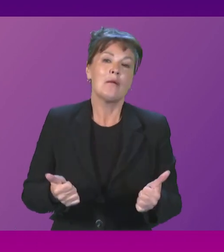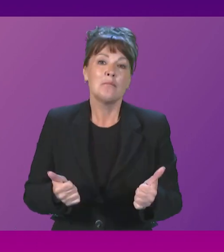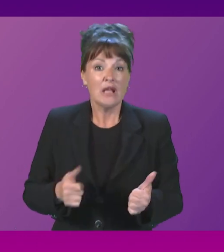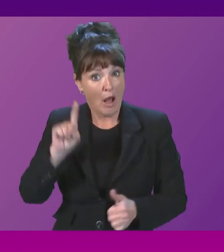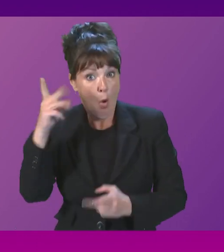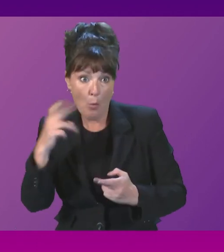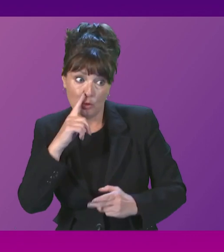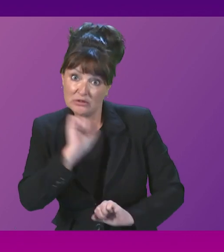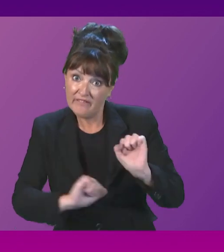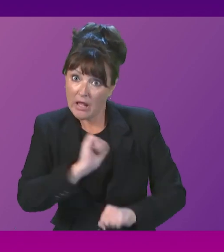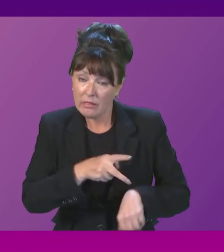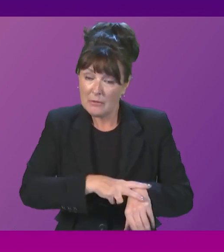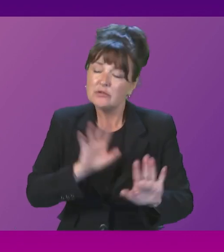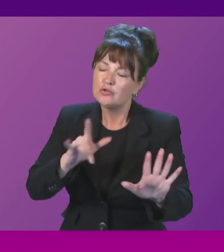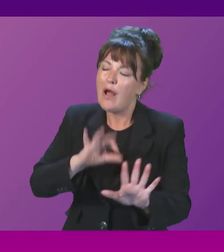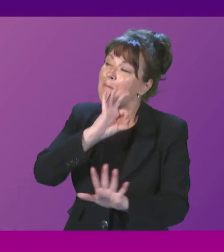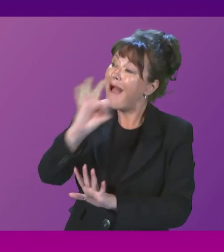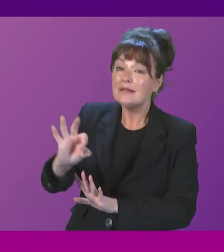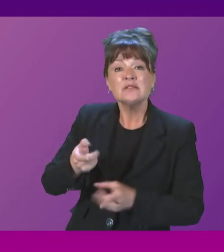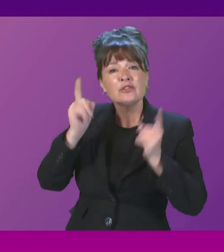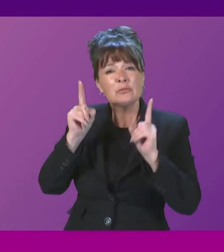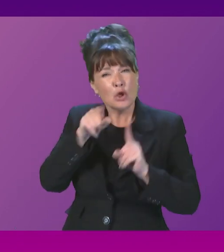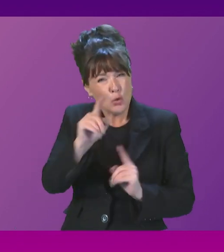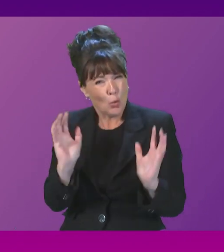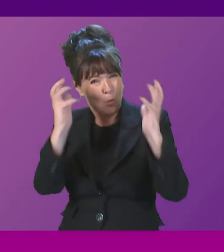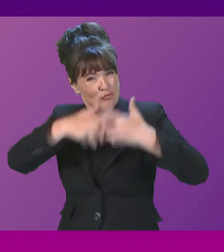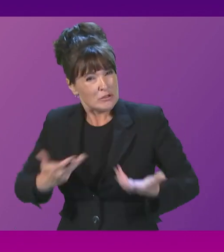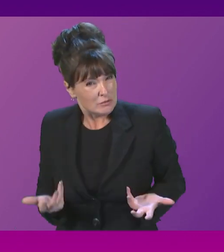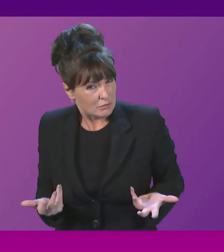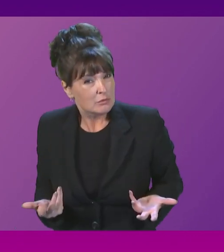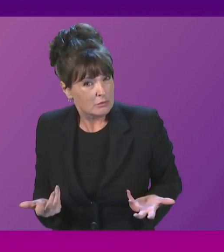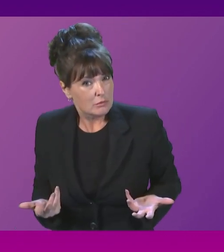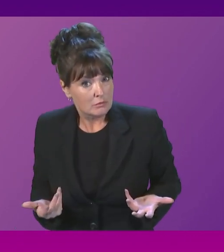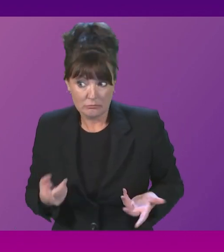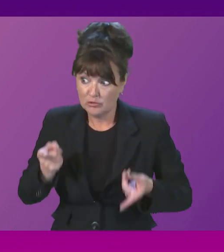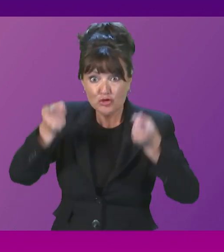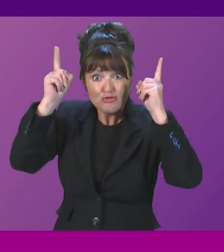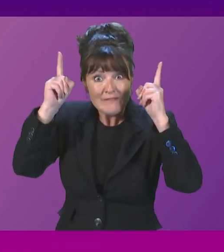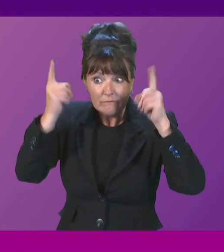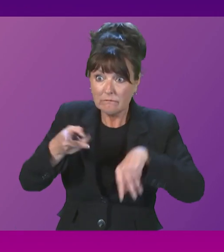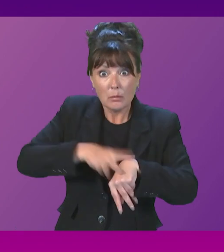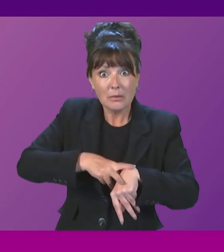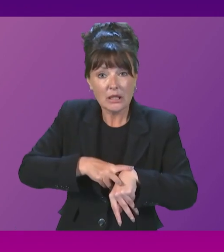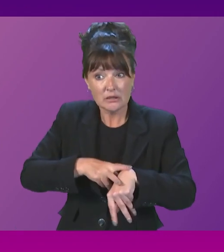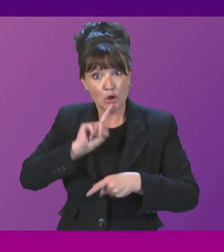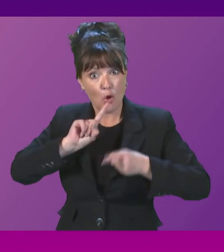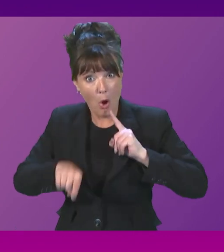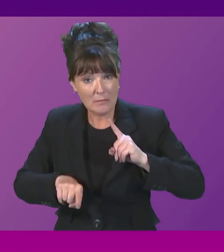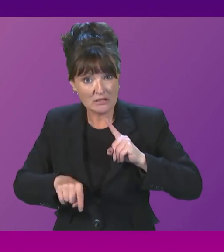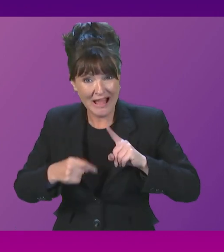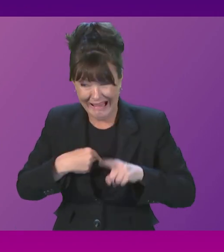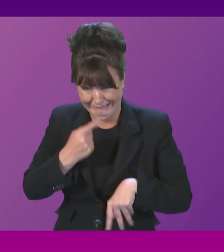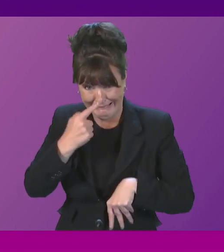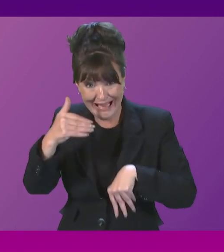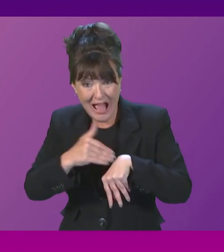defend. So I asked the First Minister, is she concerned about the Chief Constable's comments and the effect of brutal